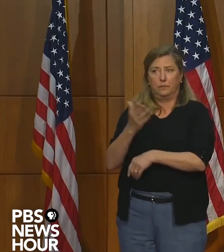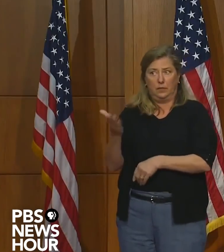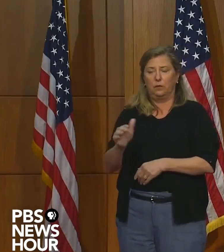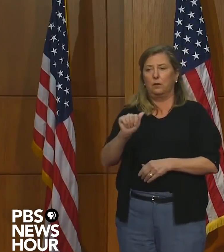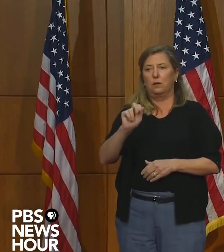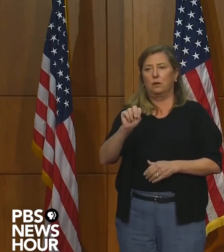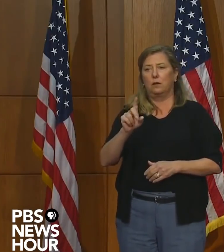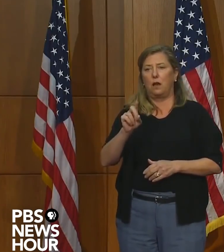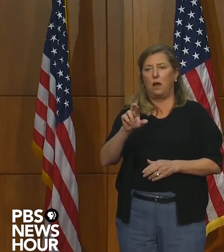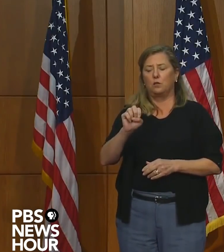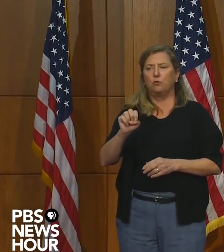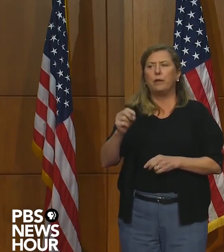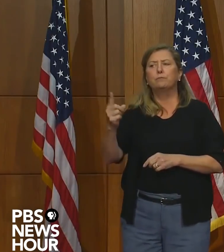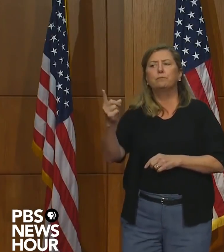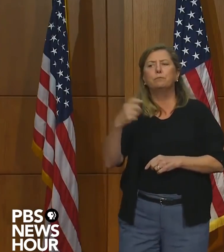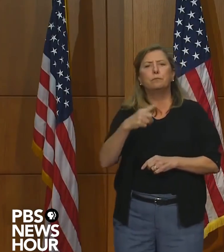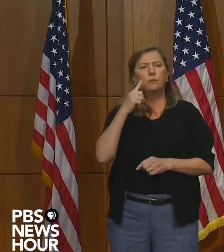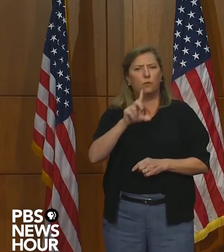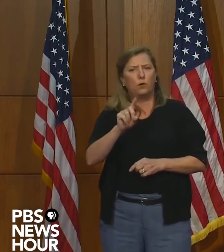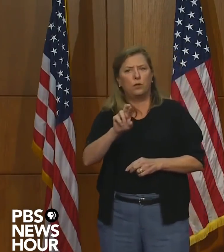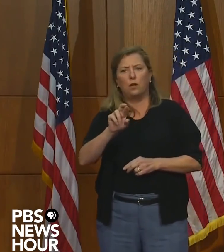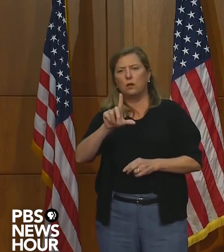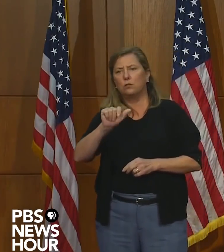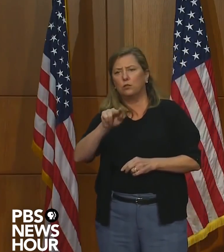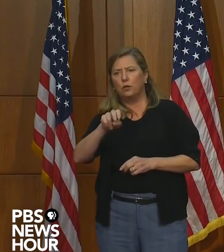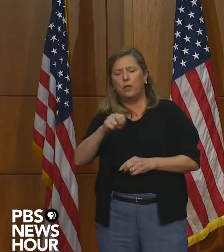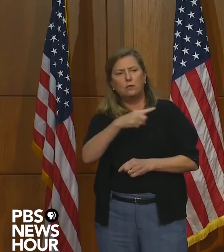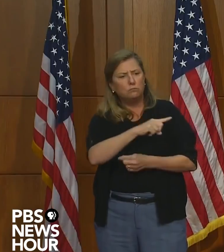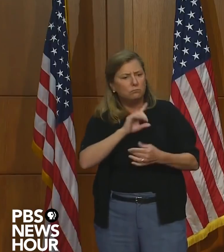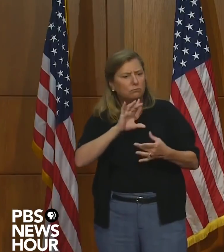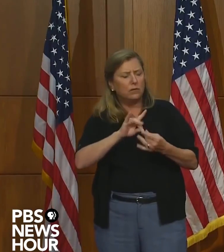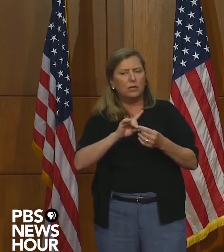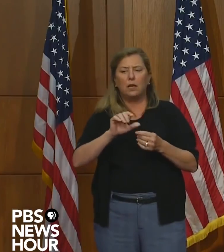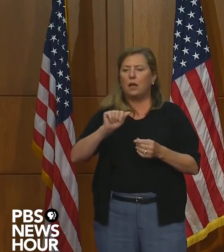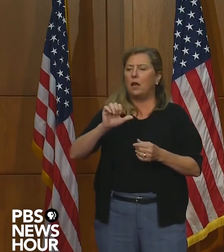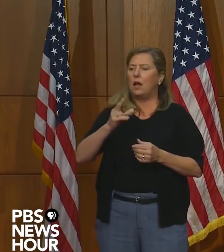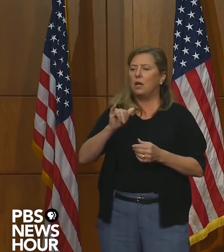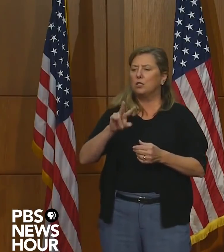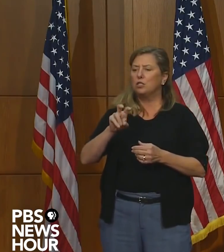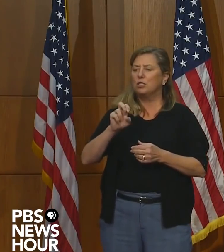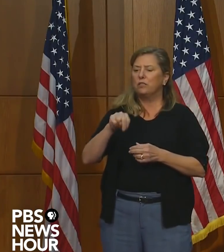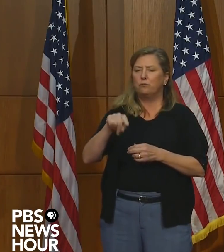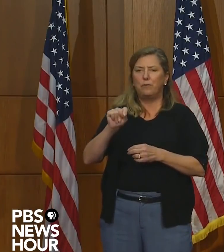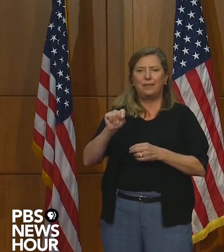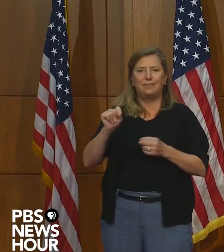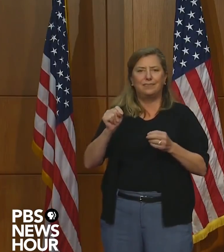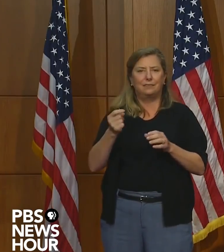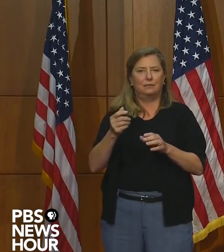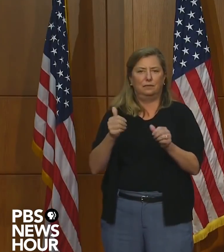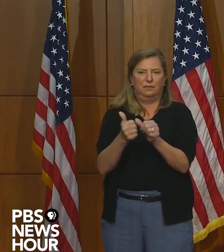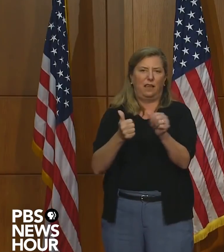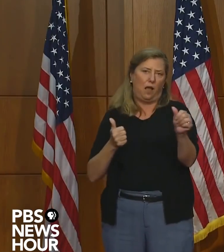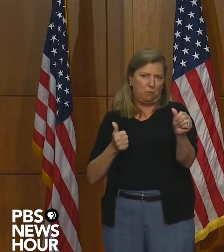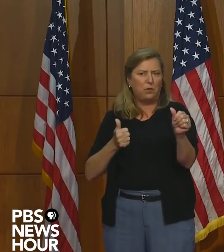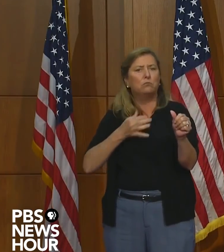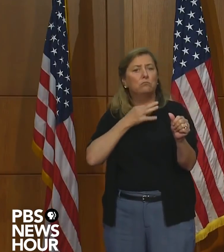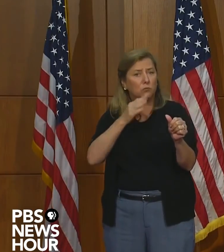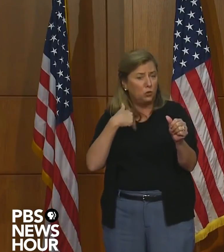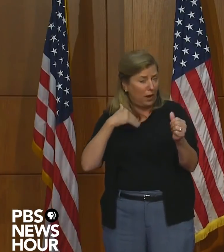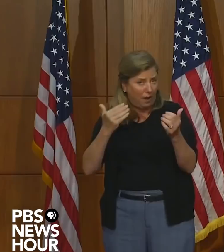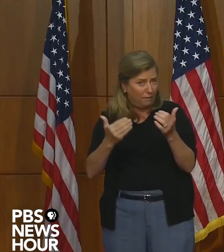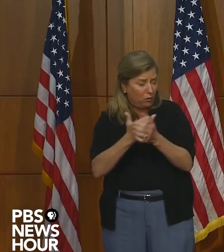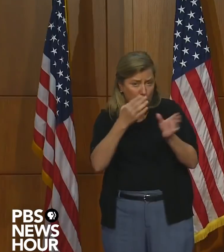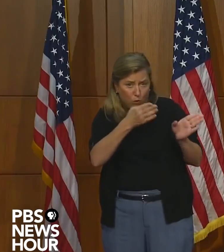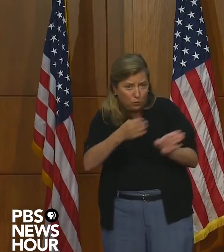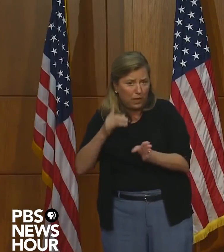I just had a question for Dr. Lane, who mentioned the achievement gap. Just wondering if he had some new plan